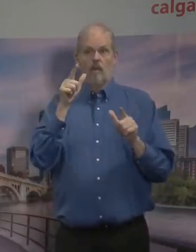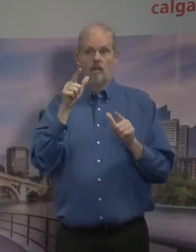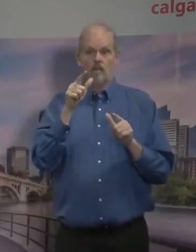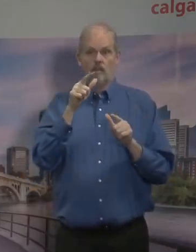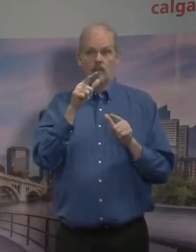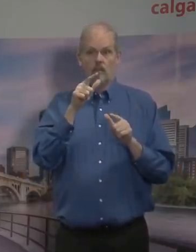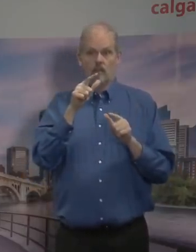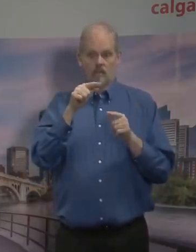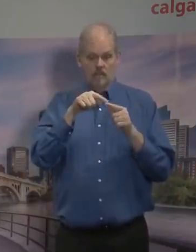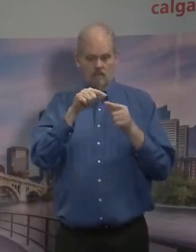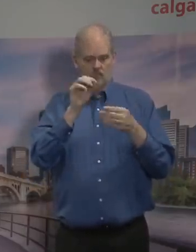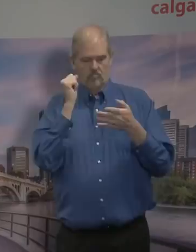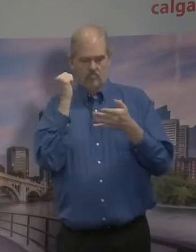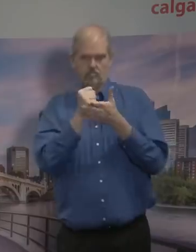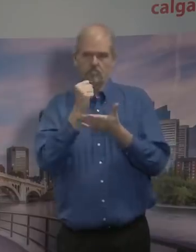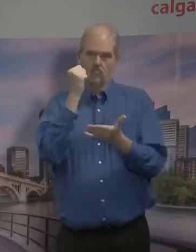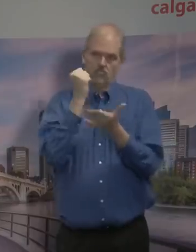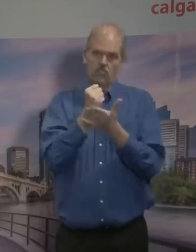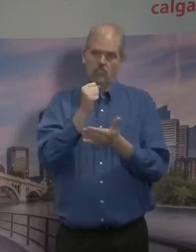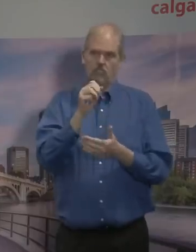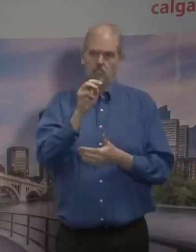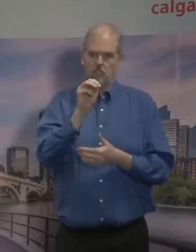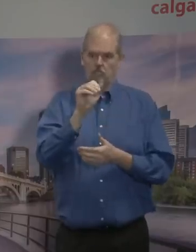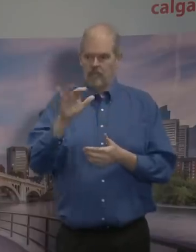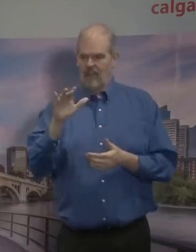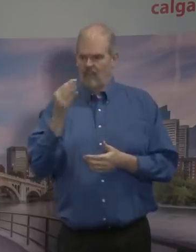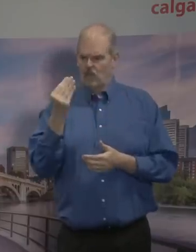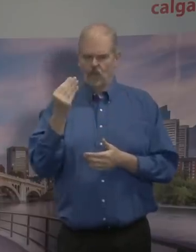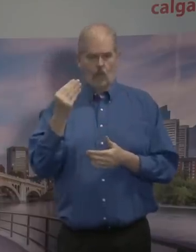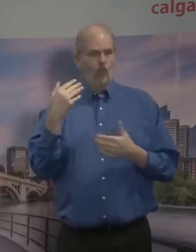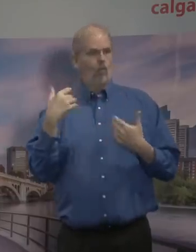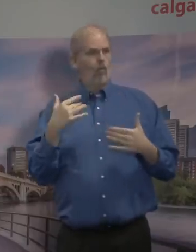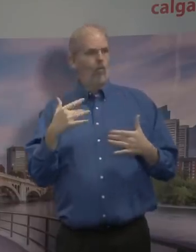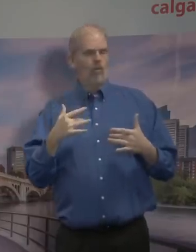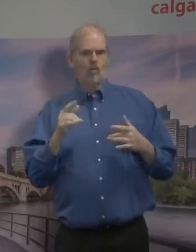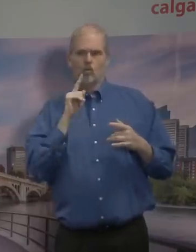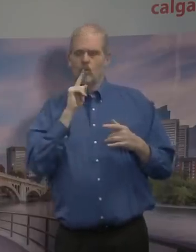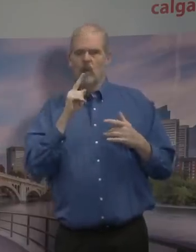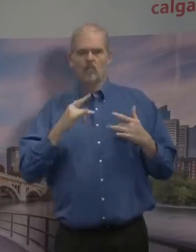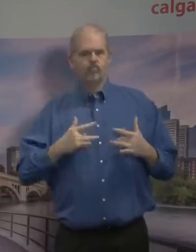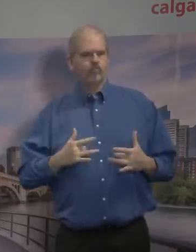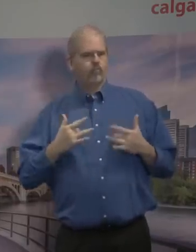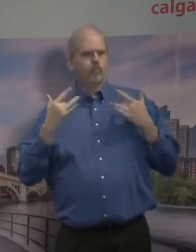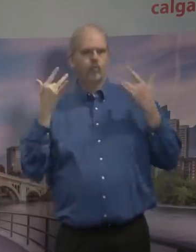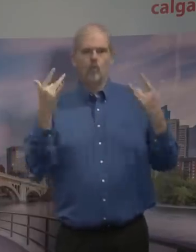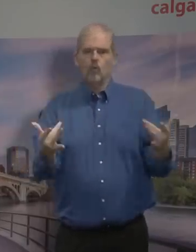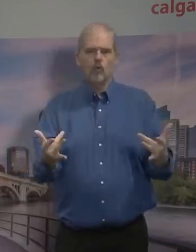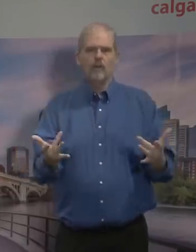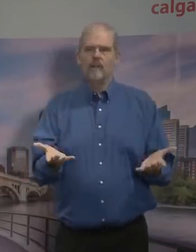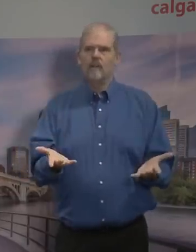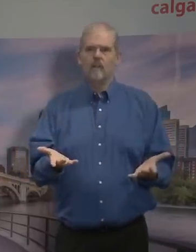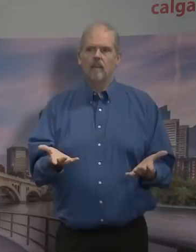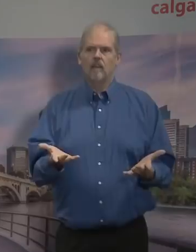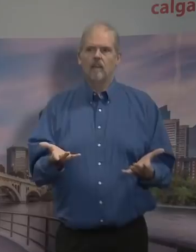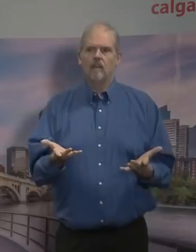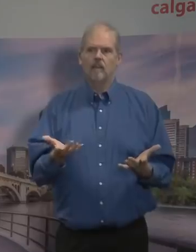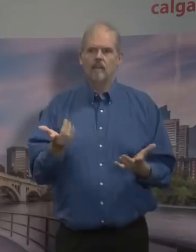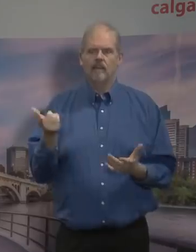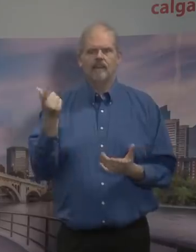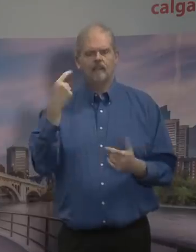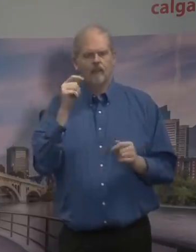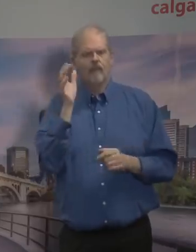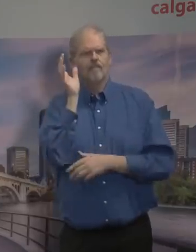too early. But then when I listened to what the province was saying and I realized what was actually being said was it could be